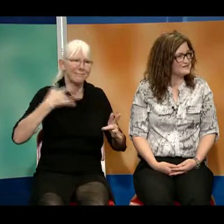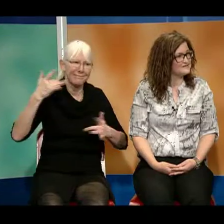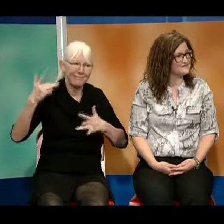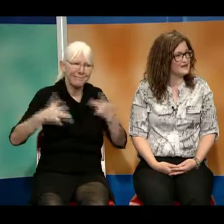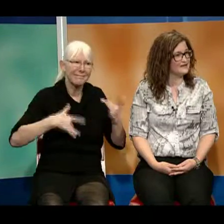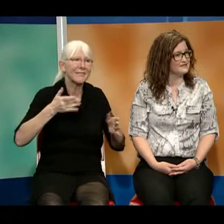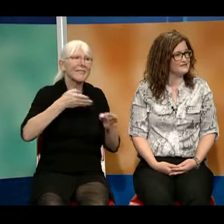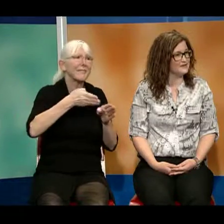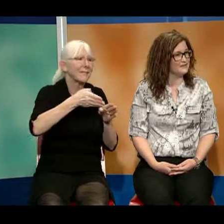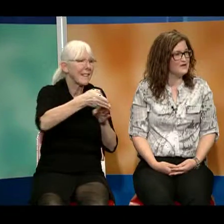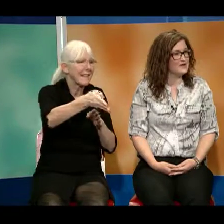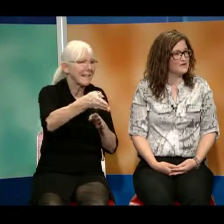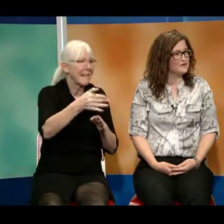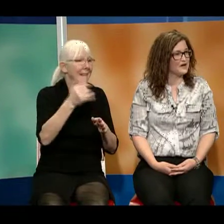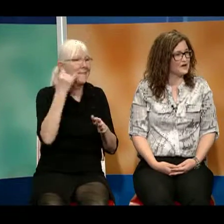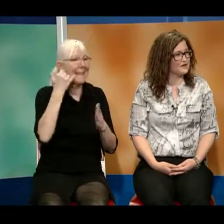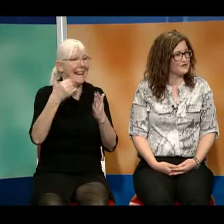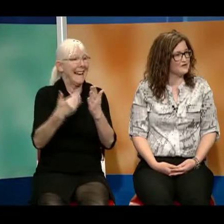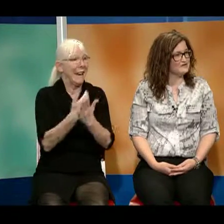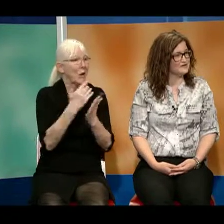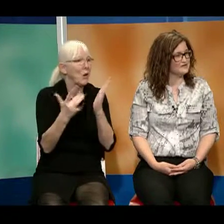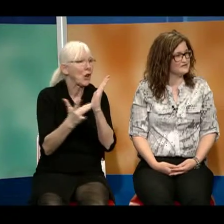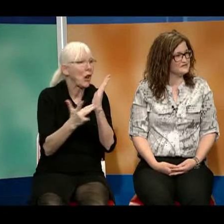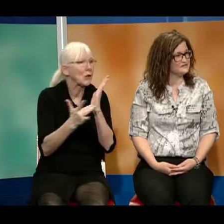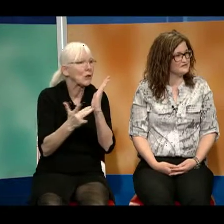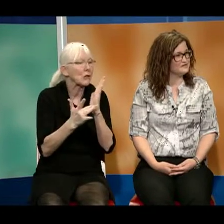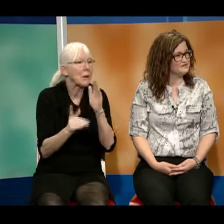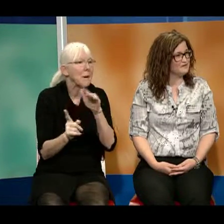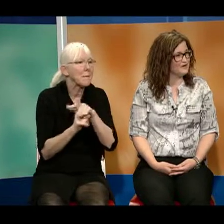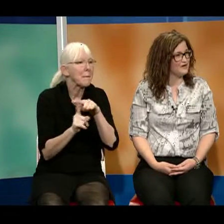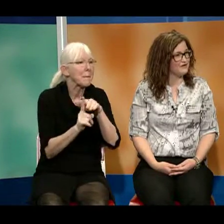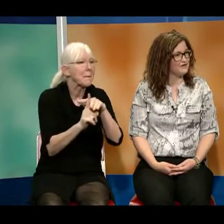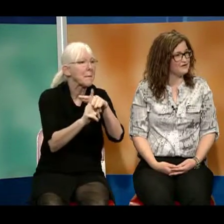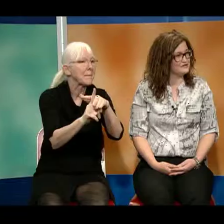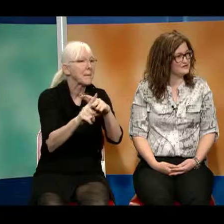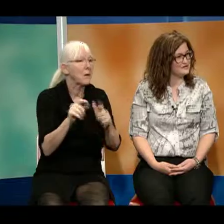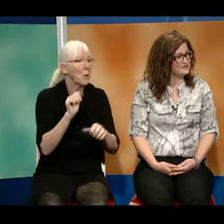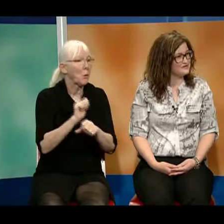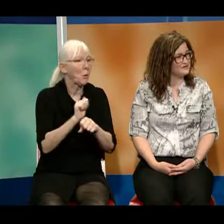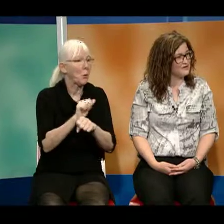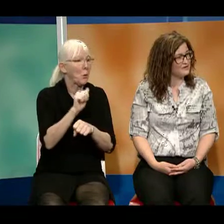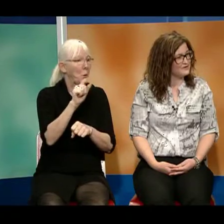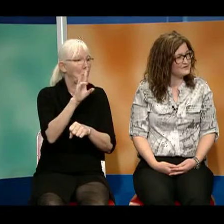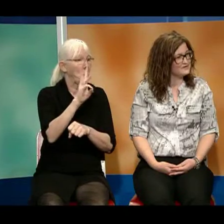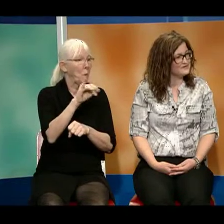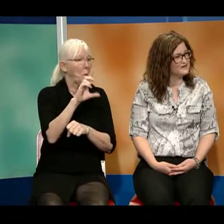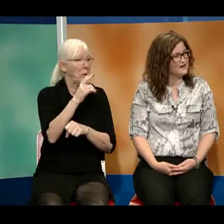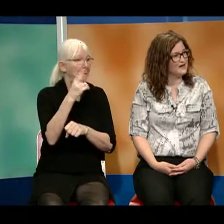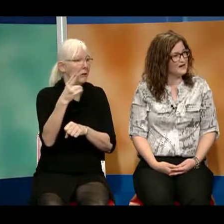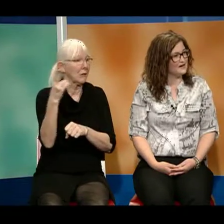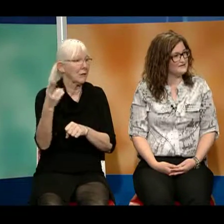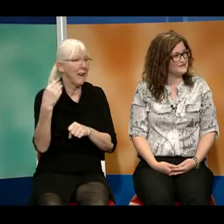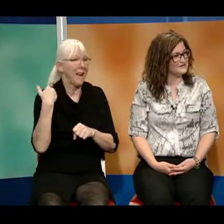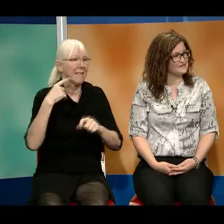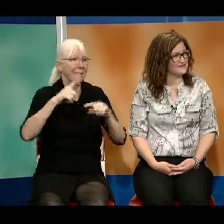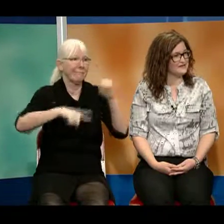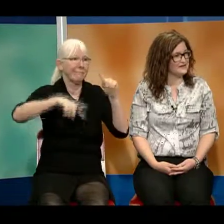and working at the Western Institute with all of their different departments, such as the